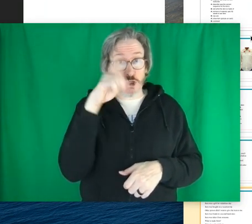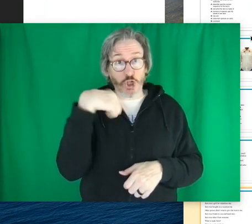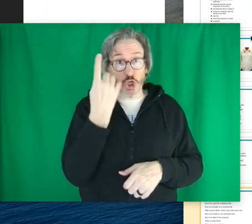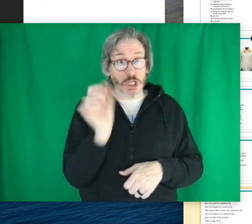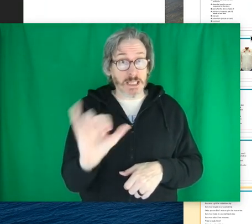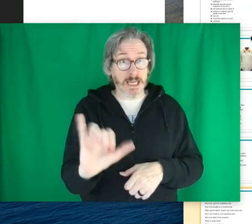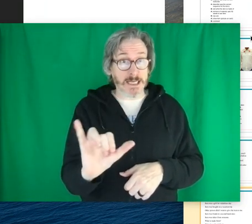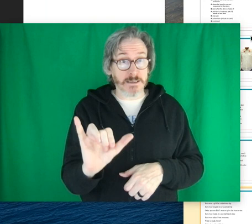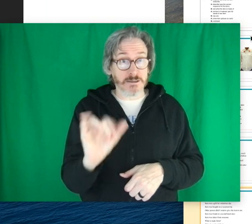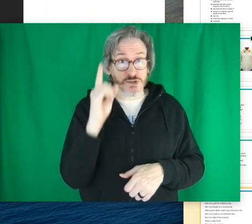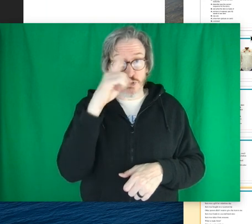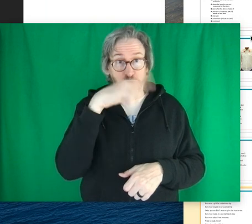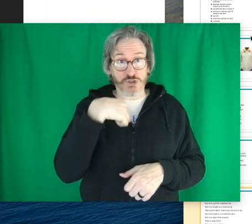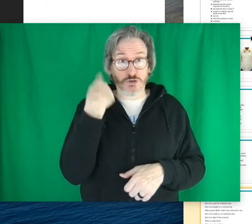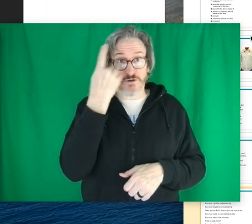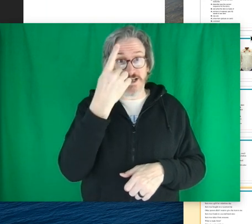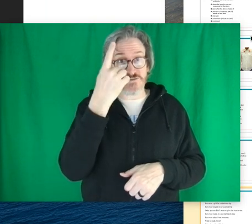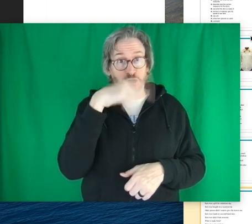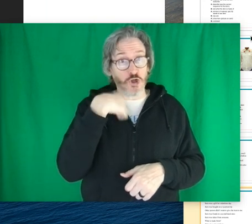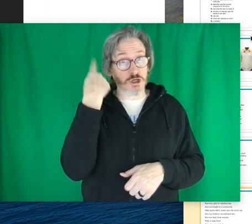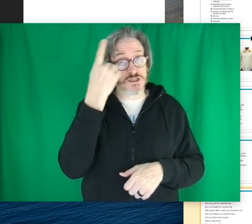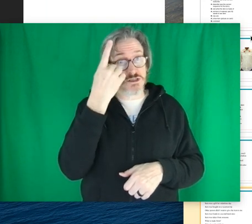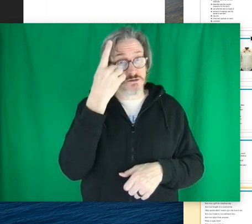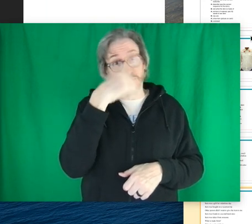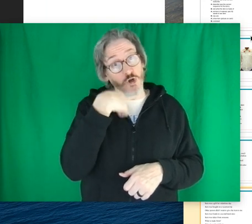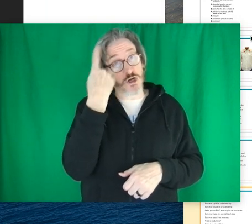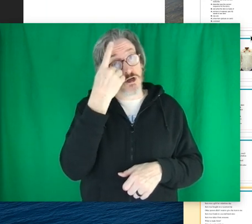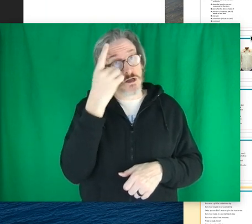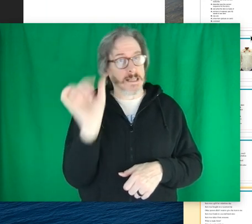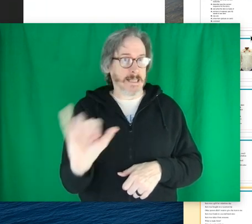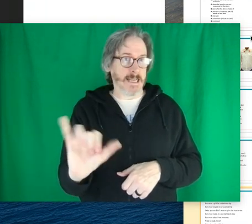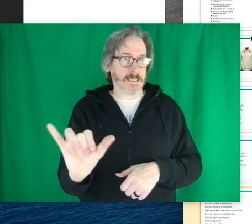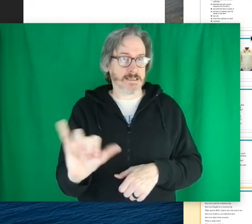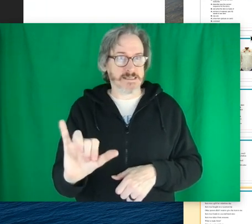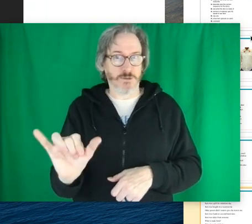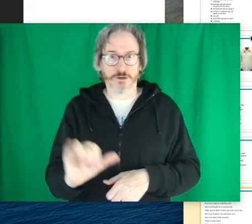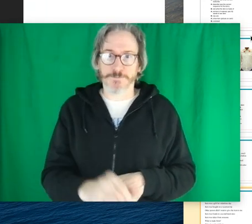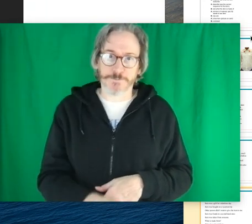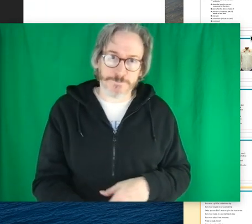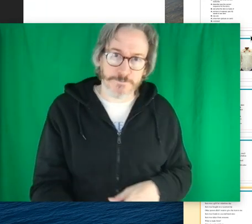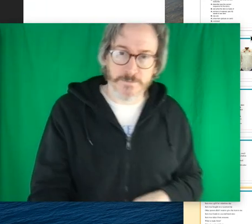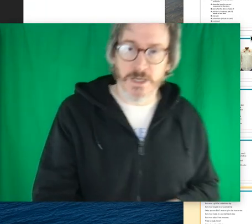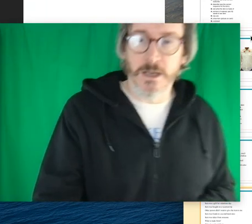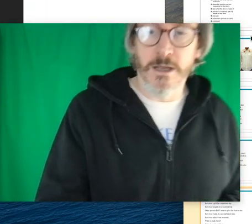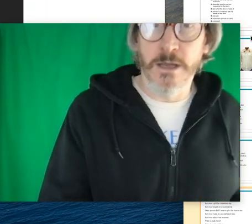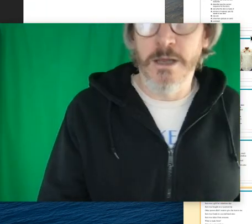like look so circle your face for looks look like similar